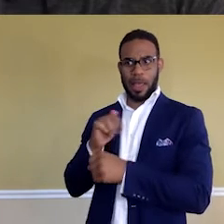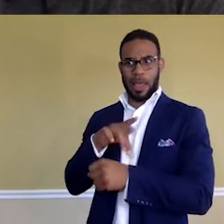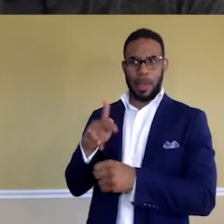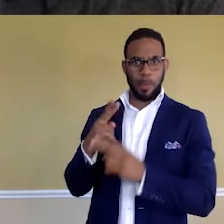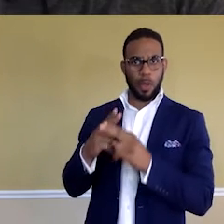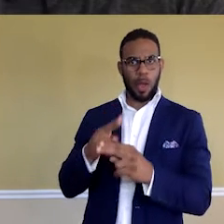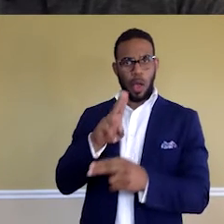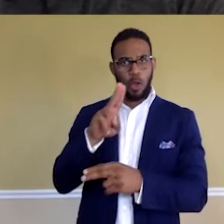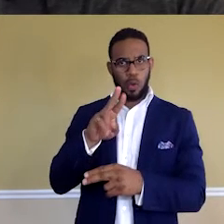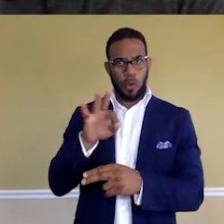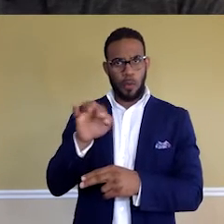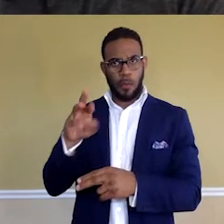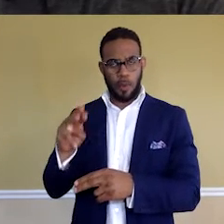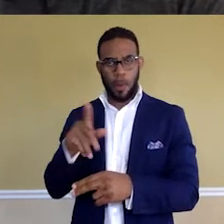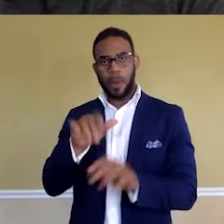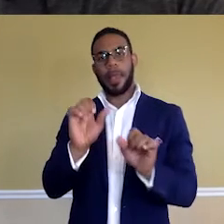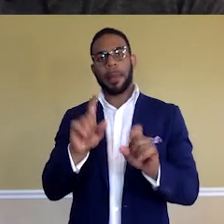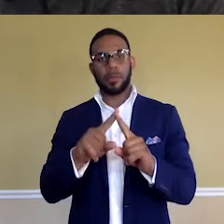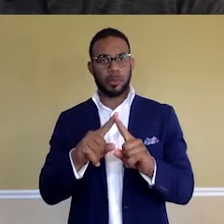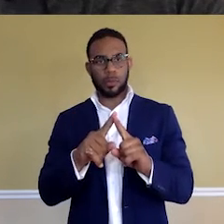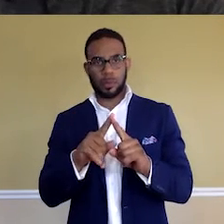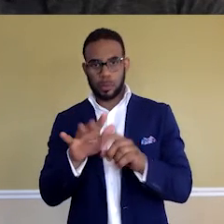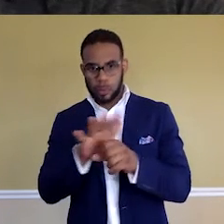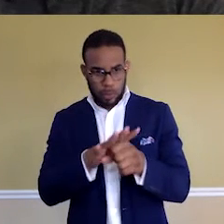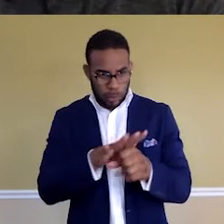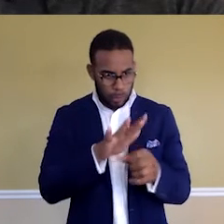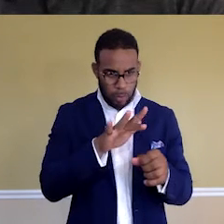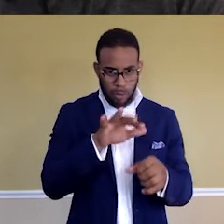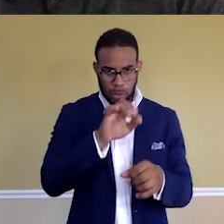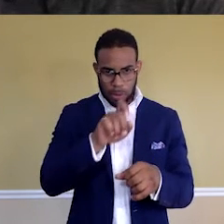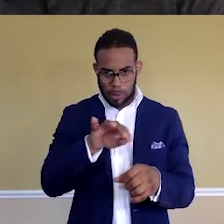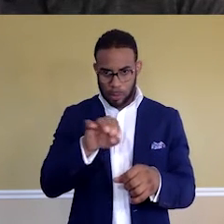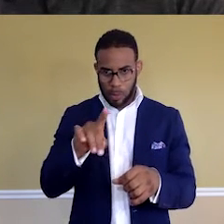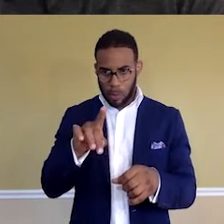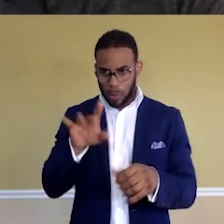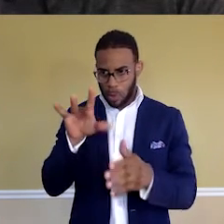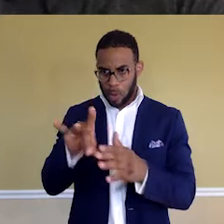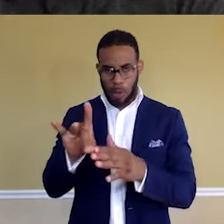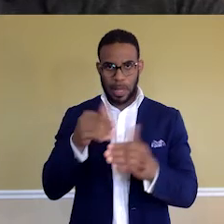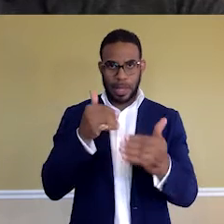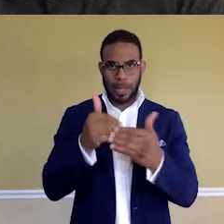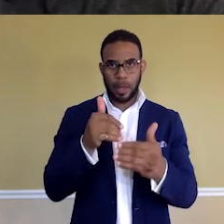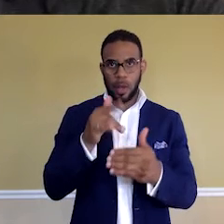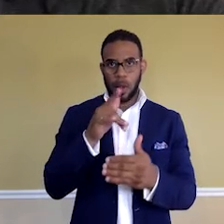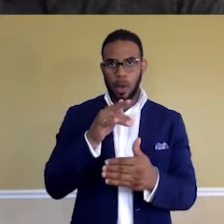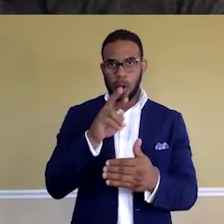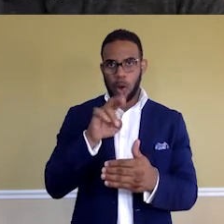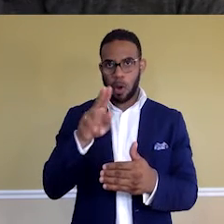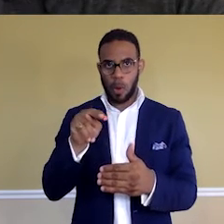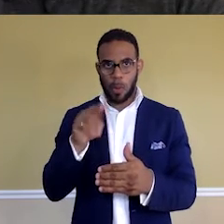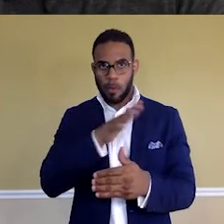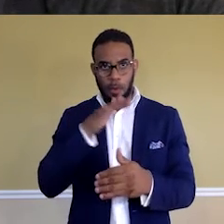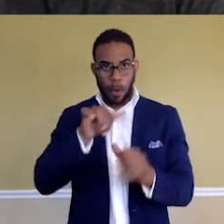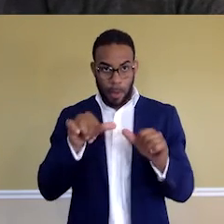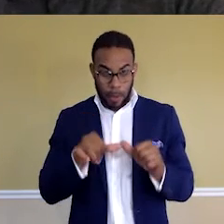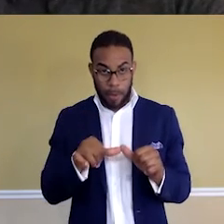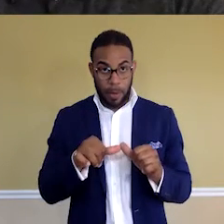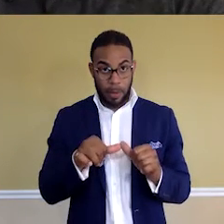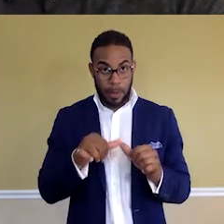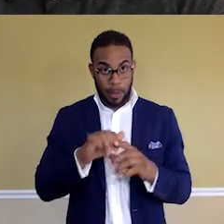-Farm, and you're able to, like, e-putting your zip code. You're able to locate to the nearest urban farm area, you know, in your neighborhood.